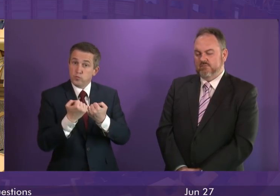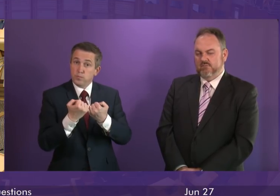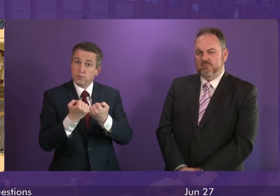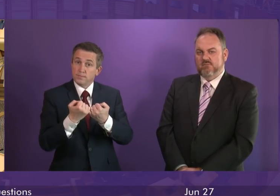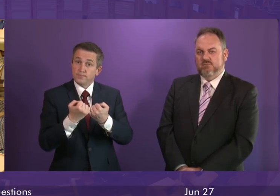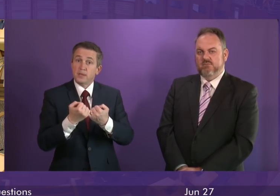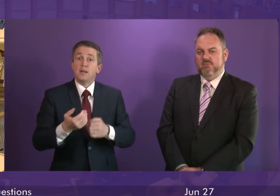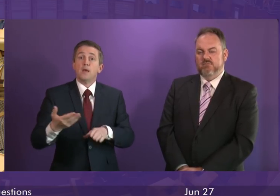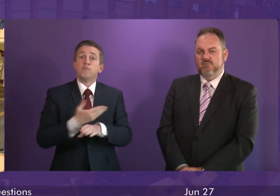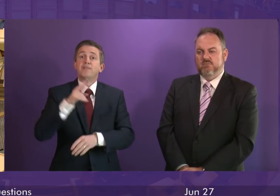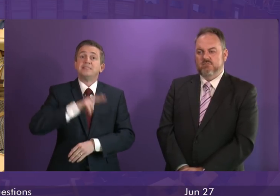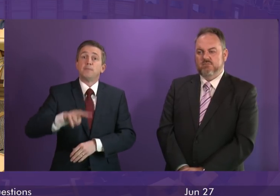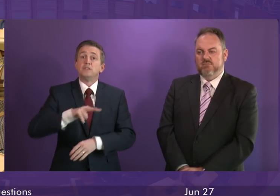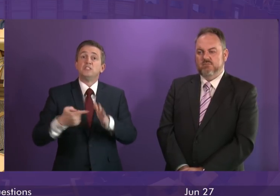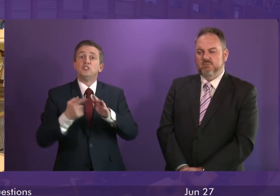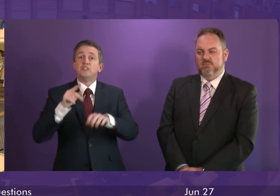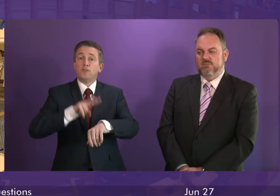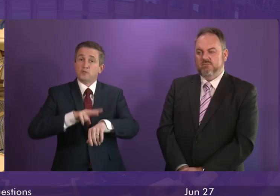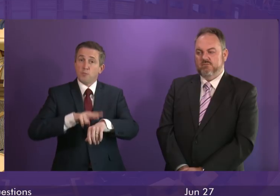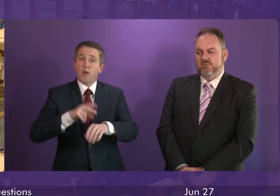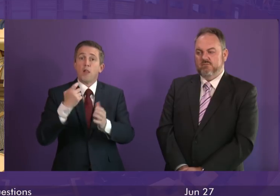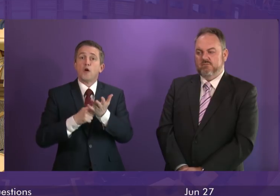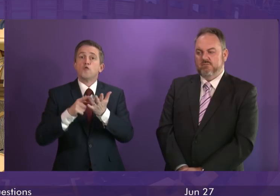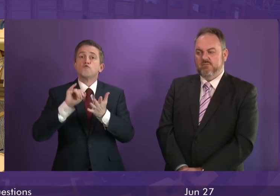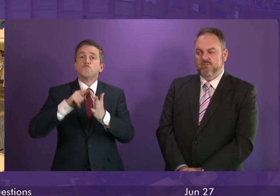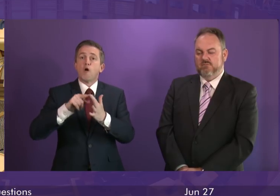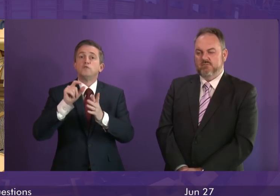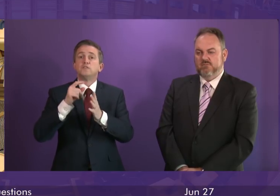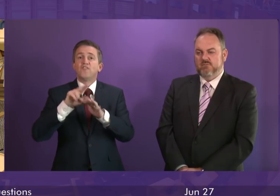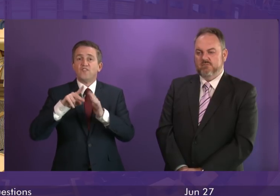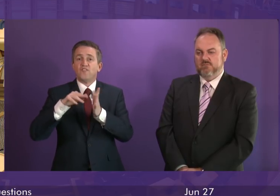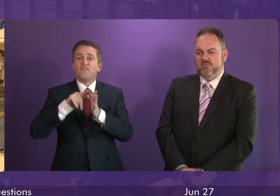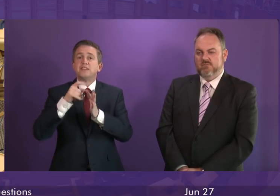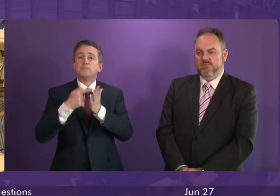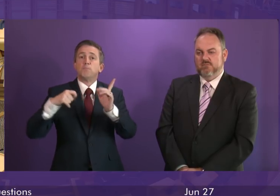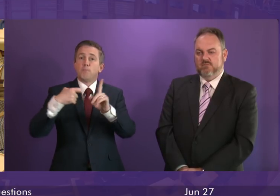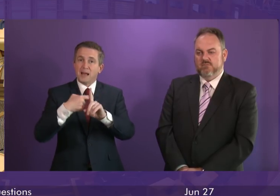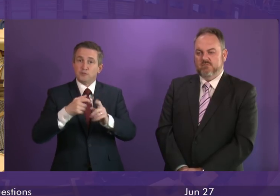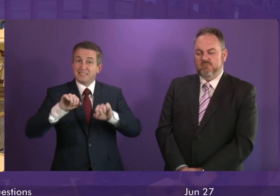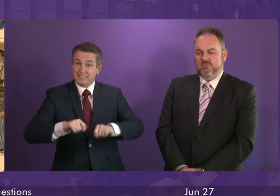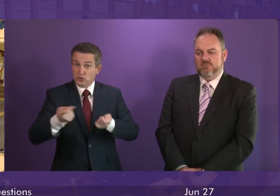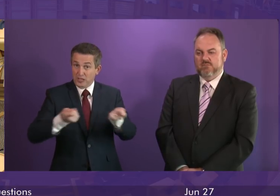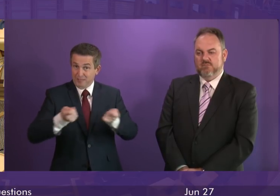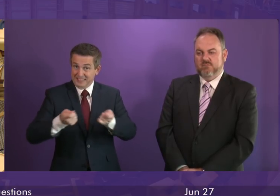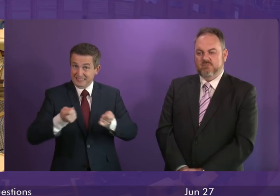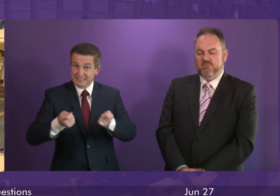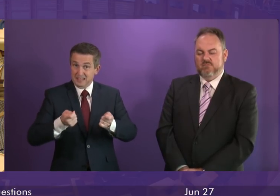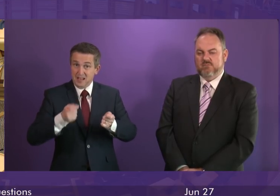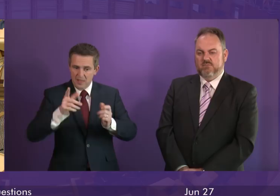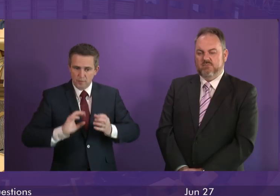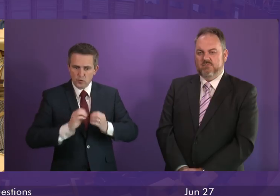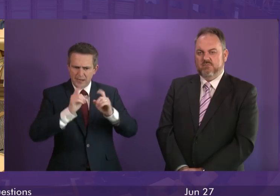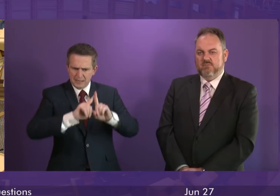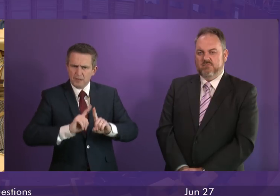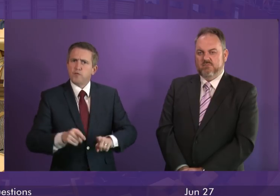the former Deputy Chief Constable Rose Fitzpatrick. The Suicide Prevention Action Plan was published last year and sets out a range of actions